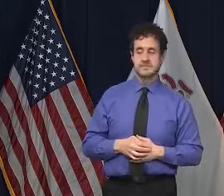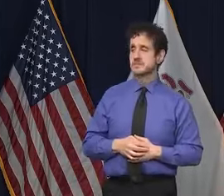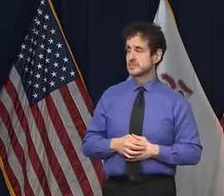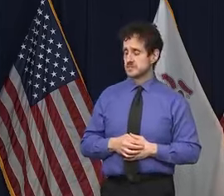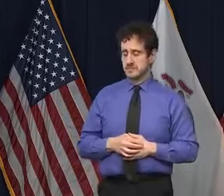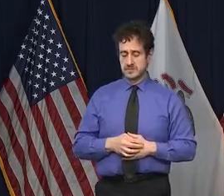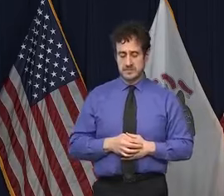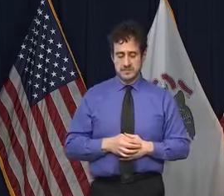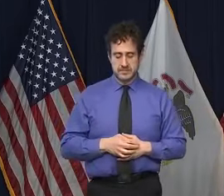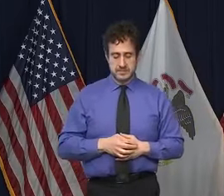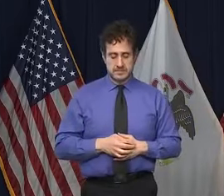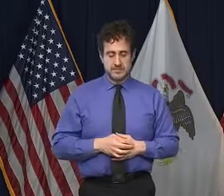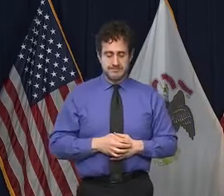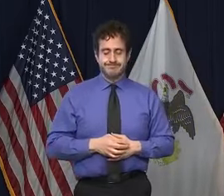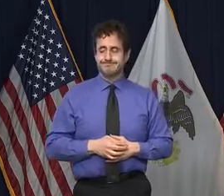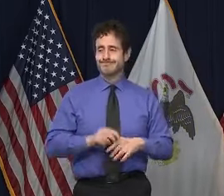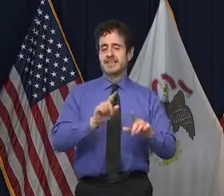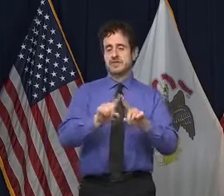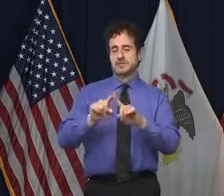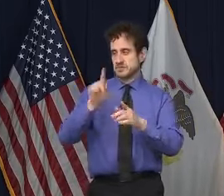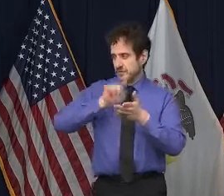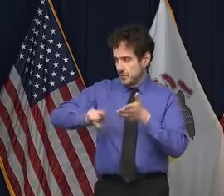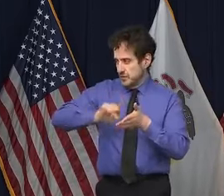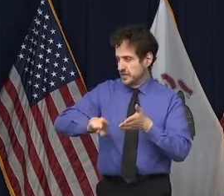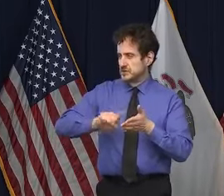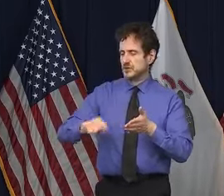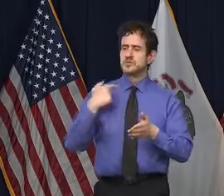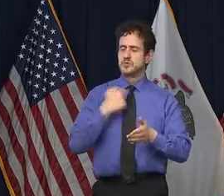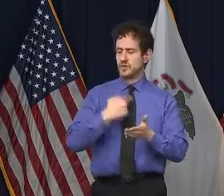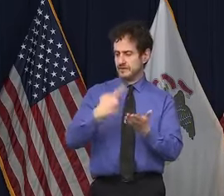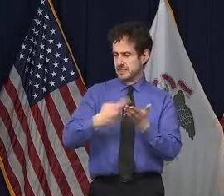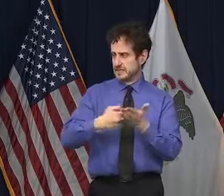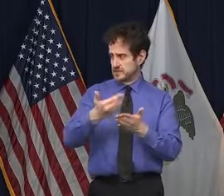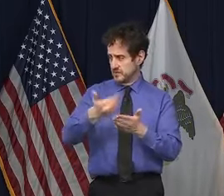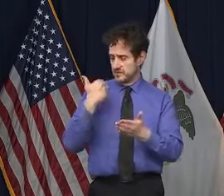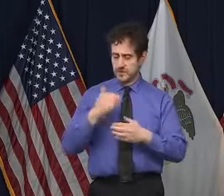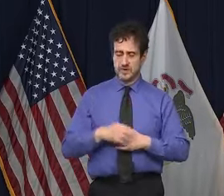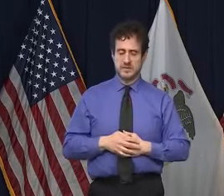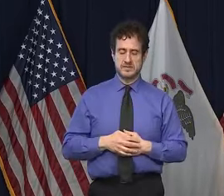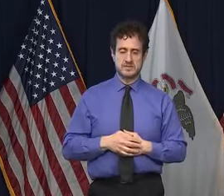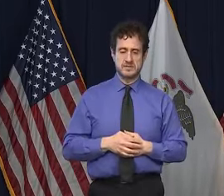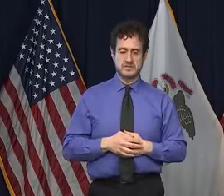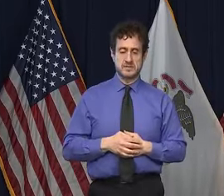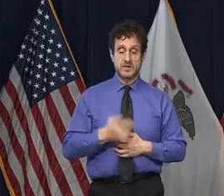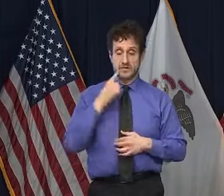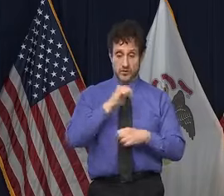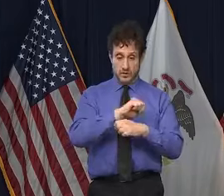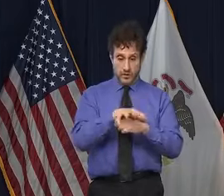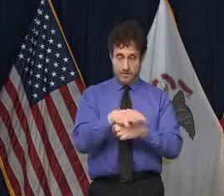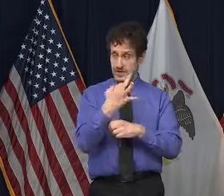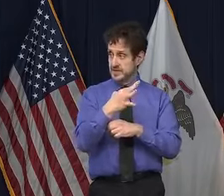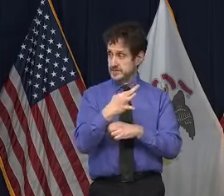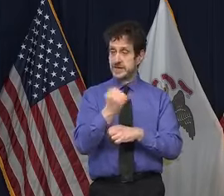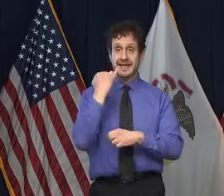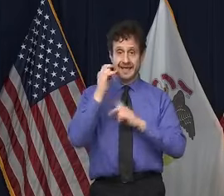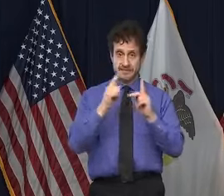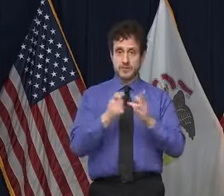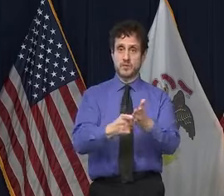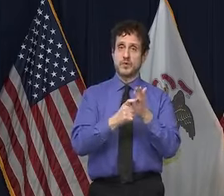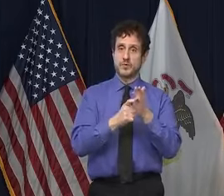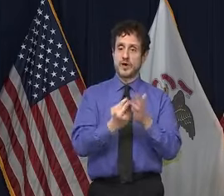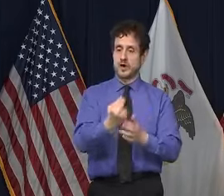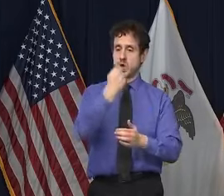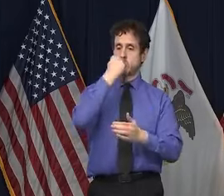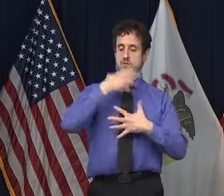are different studies out. I think we've talked about it before that in COVID, once people get on the ventilator